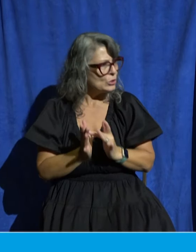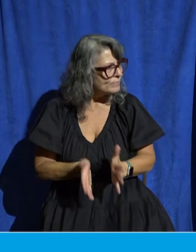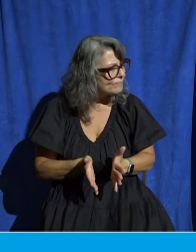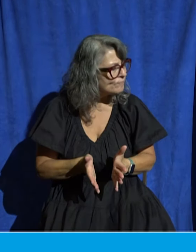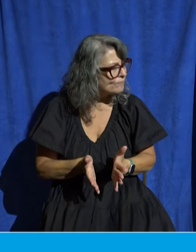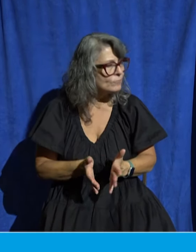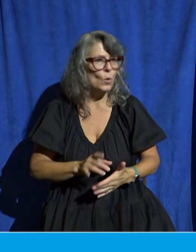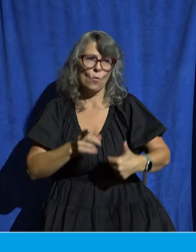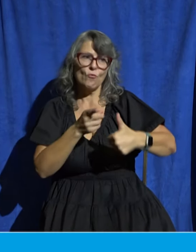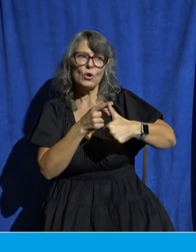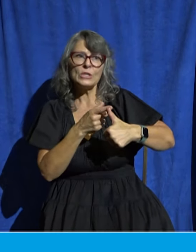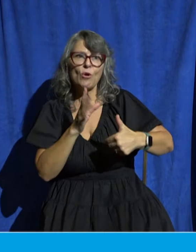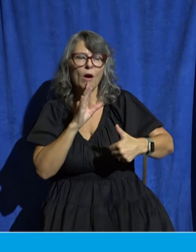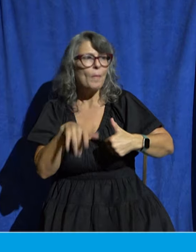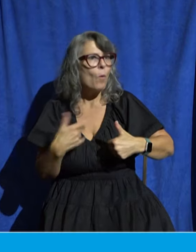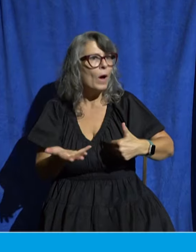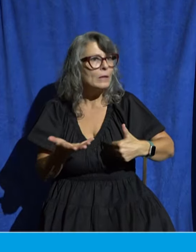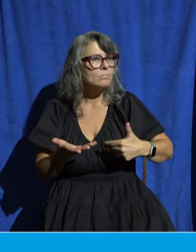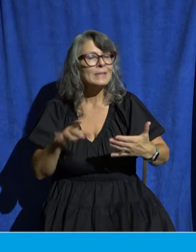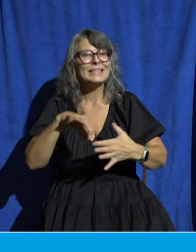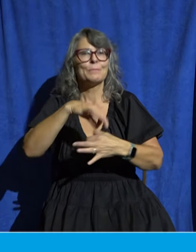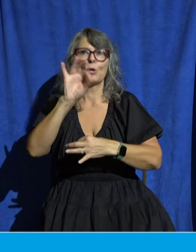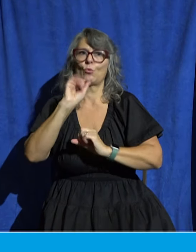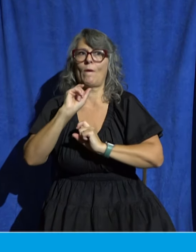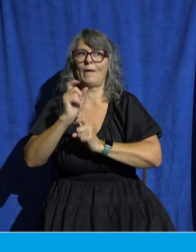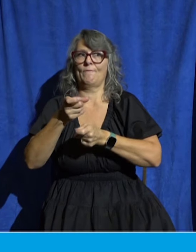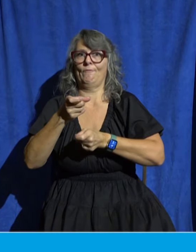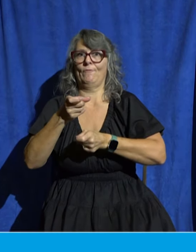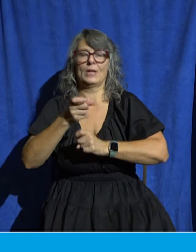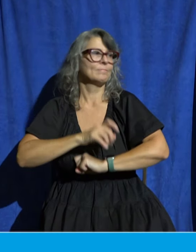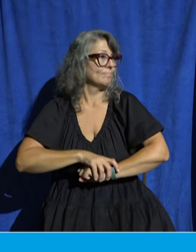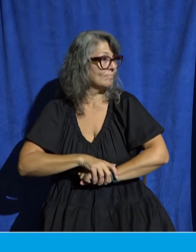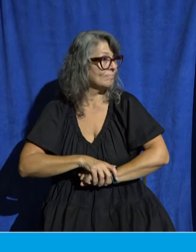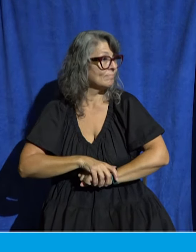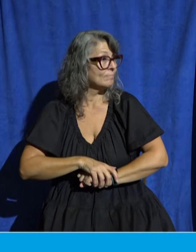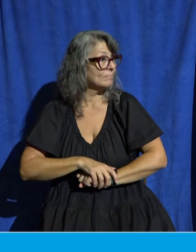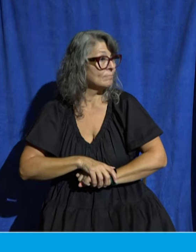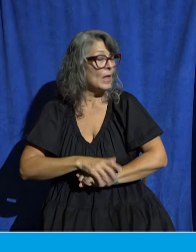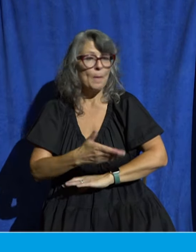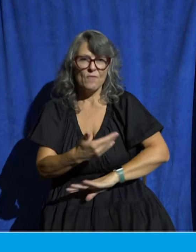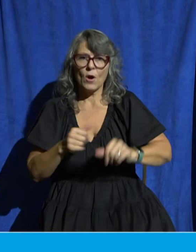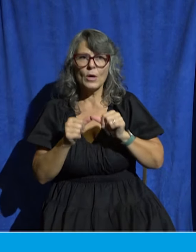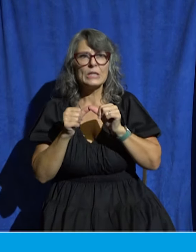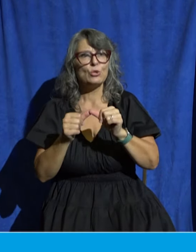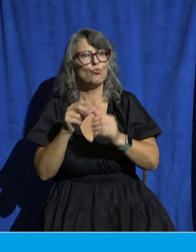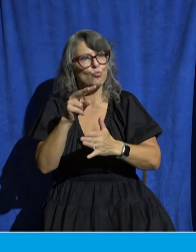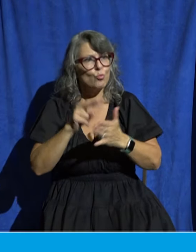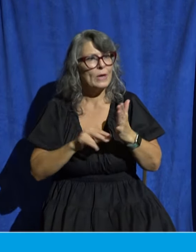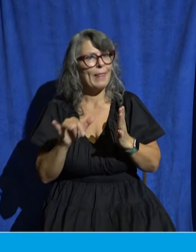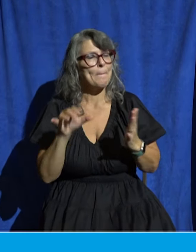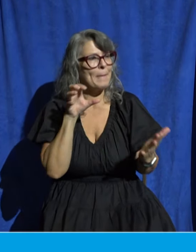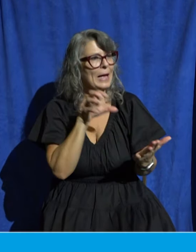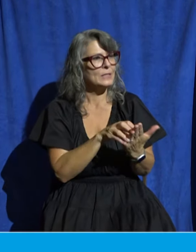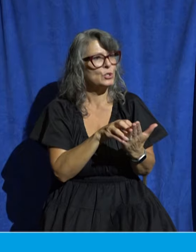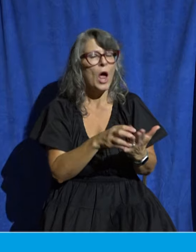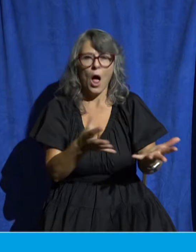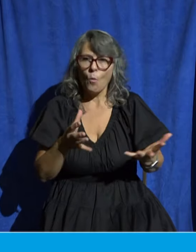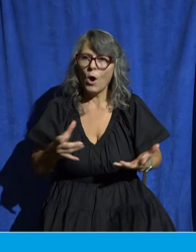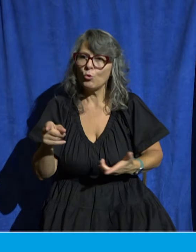is spiritual gifting. So before we read the passage, I wanna give you a moment just between you and the Lord, just to ask him